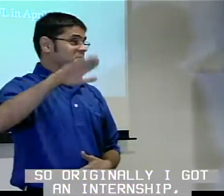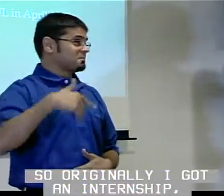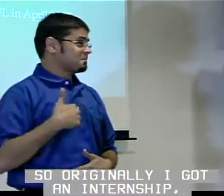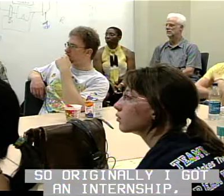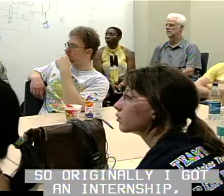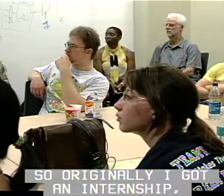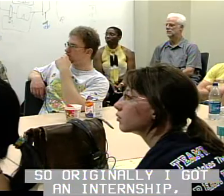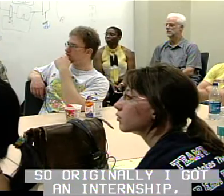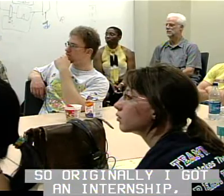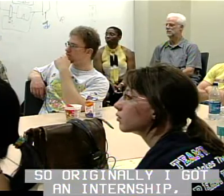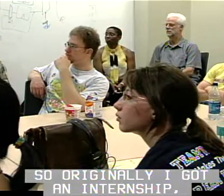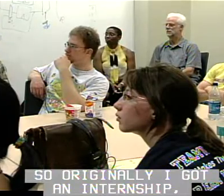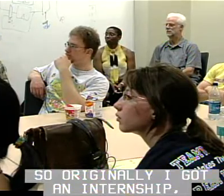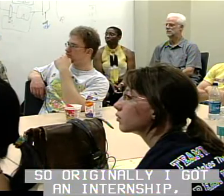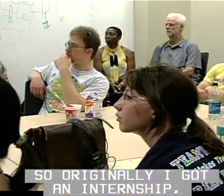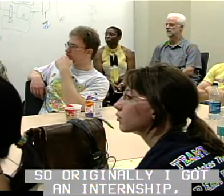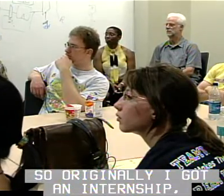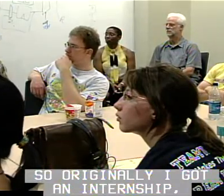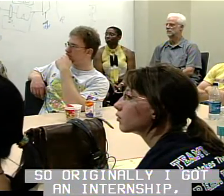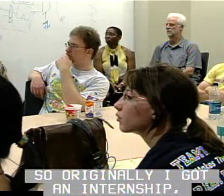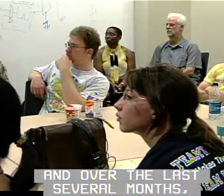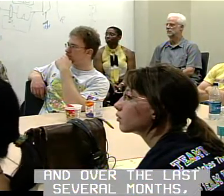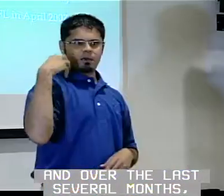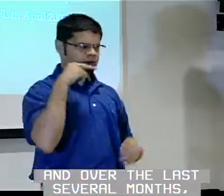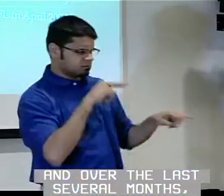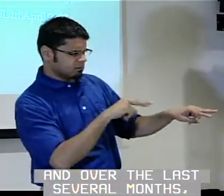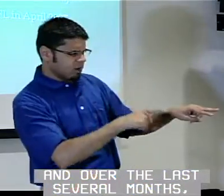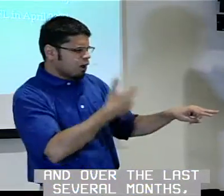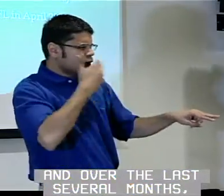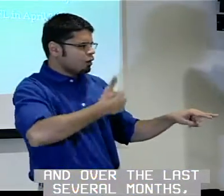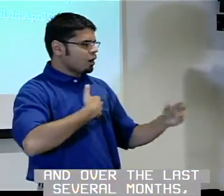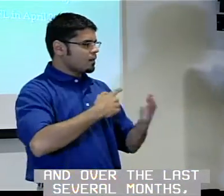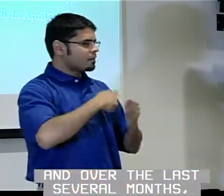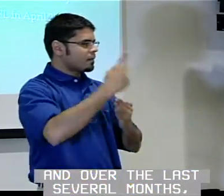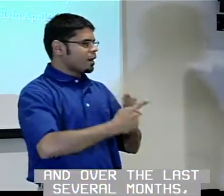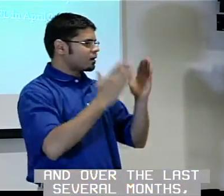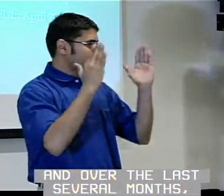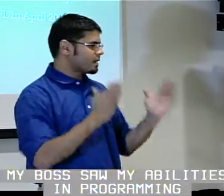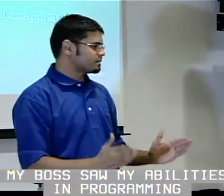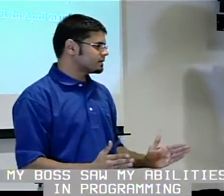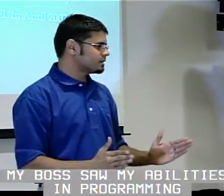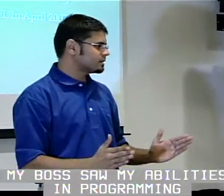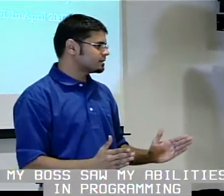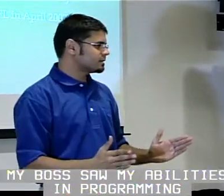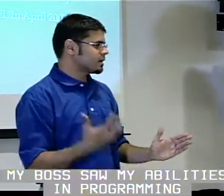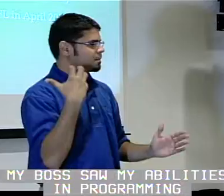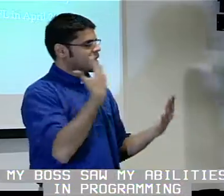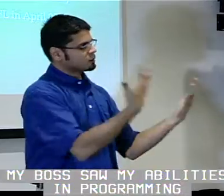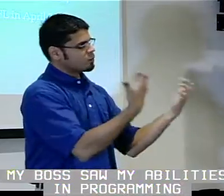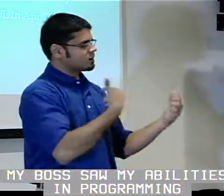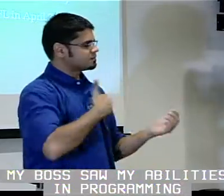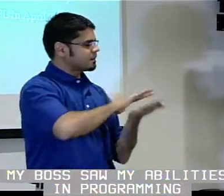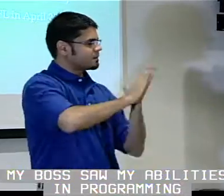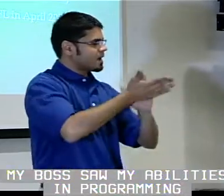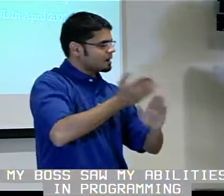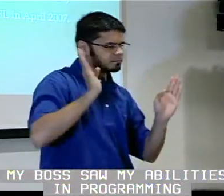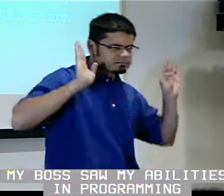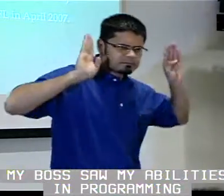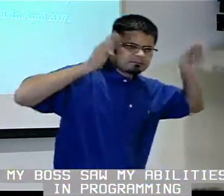So originally I got an internship and over the last several months my boss saw my abilities in programming